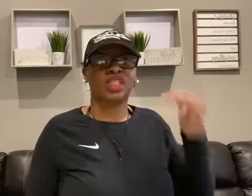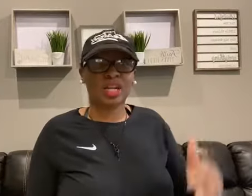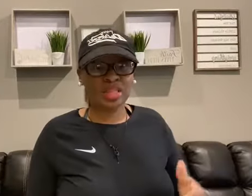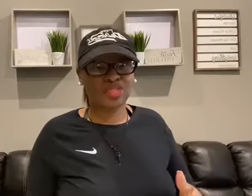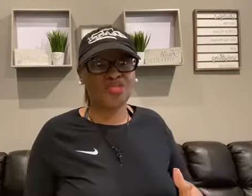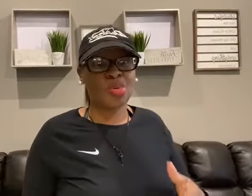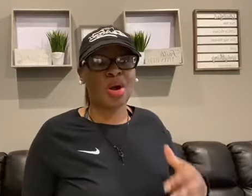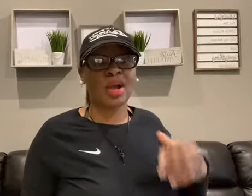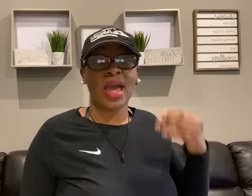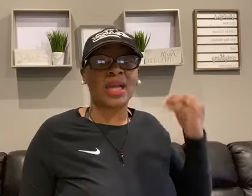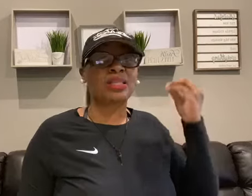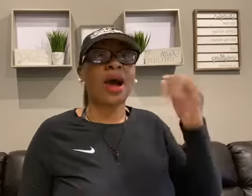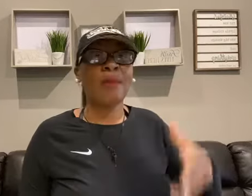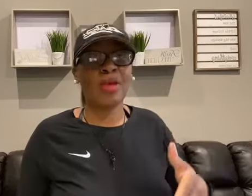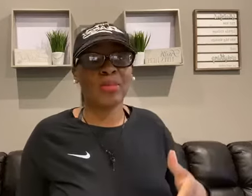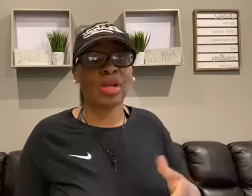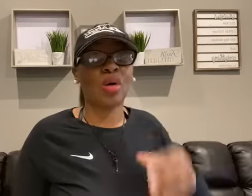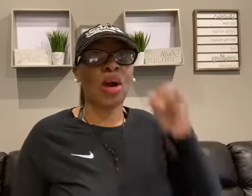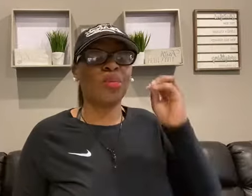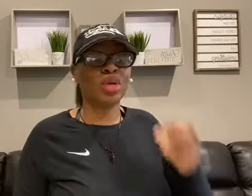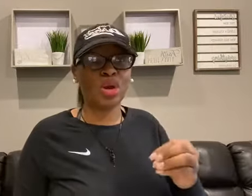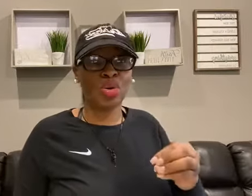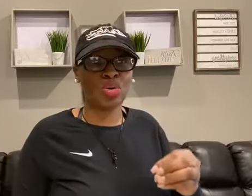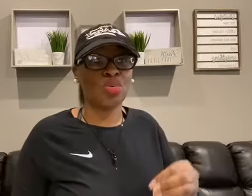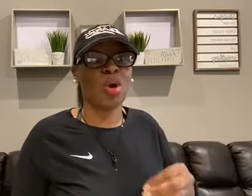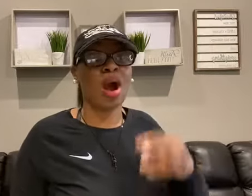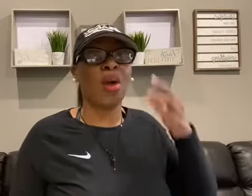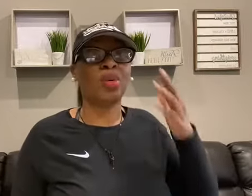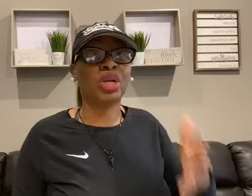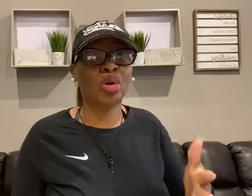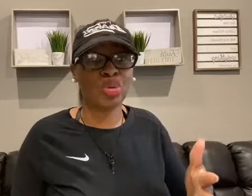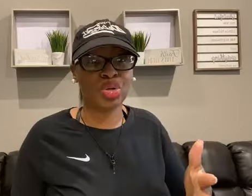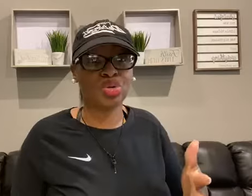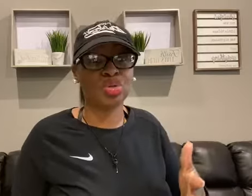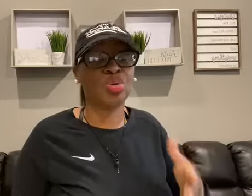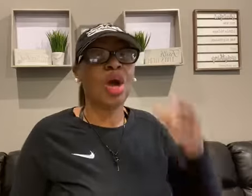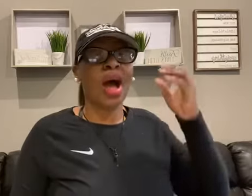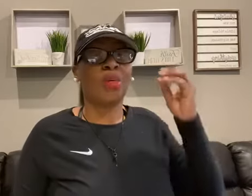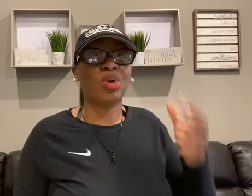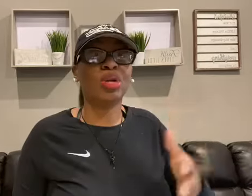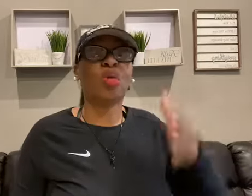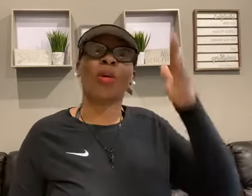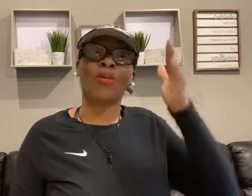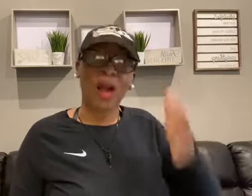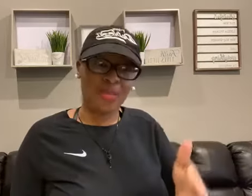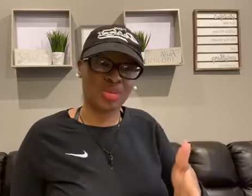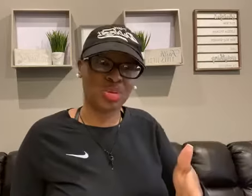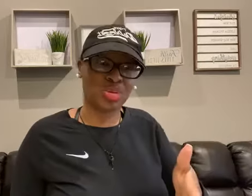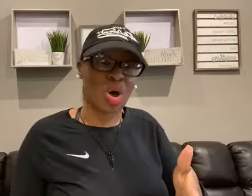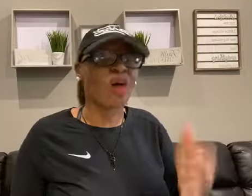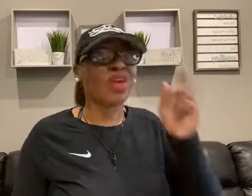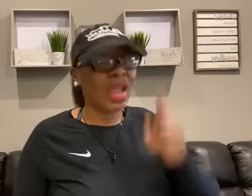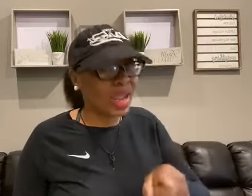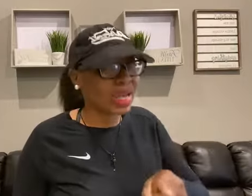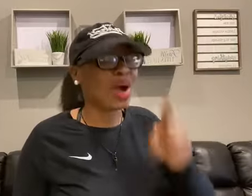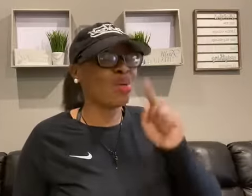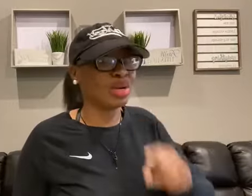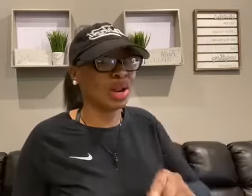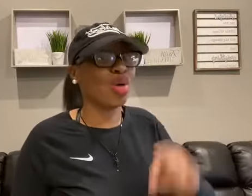Share this broadcast. Comment below. I want to know who you are. I want to know what you do. I want to know what problem you solve. And I want to